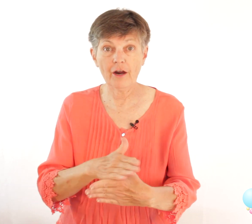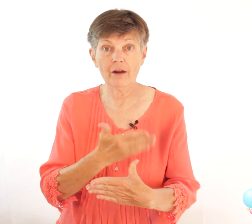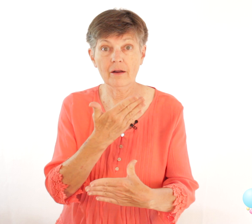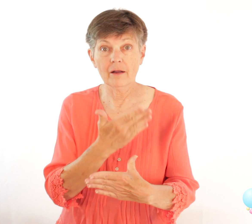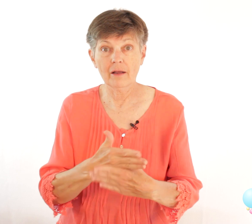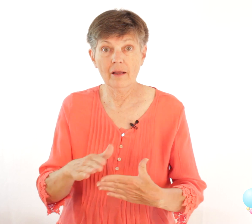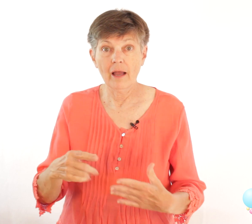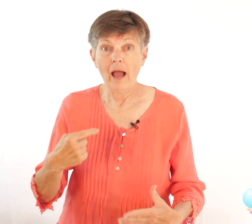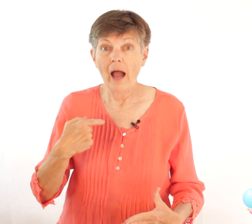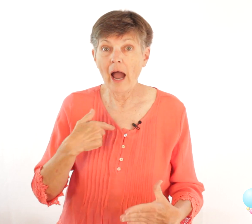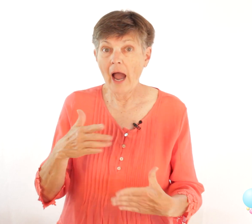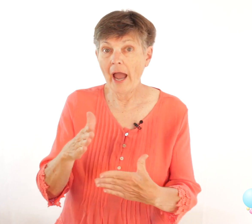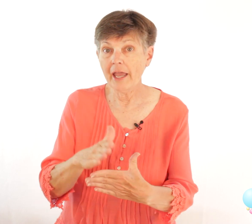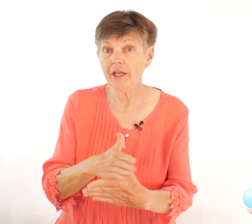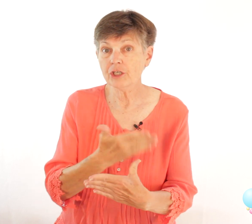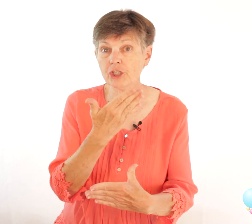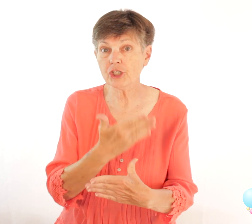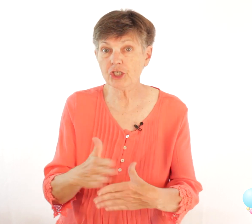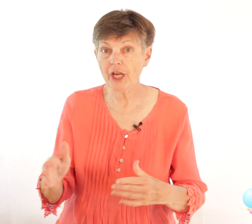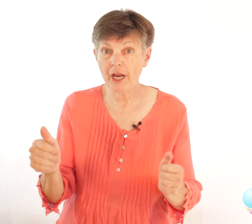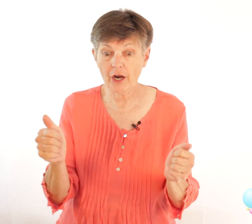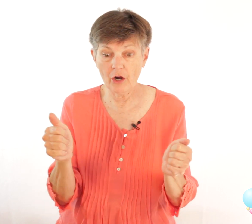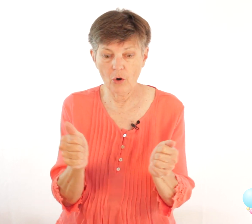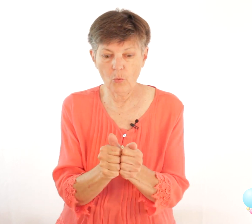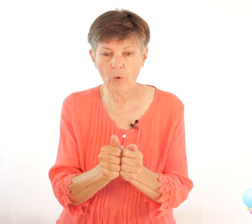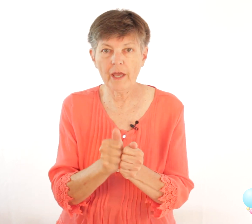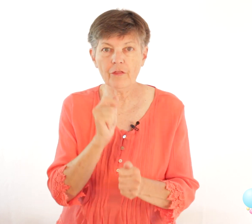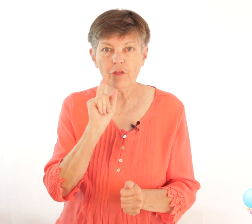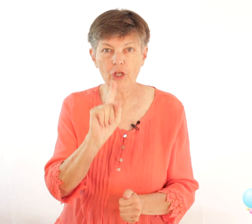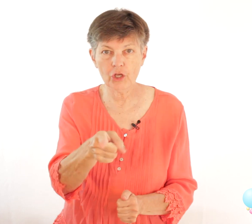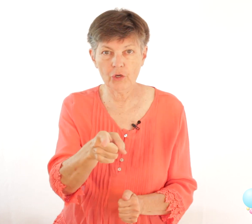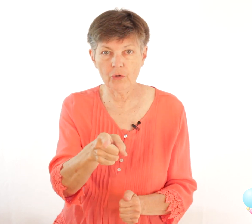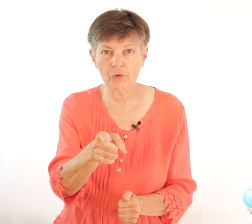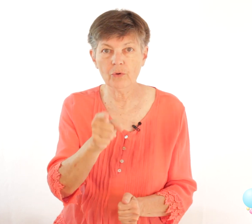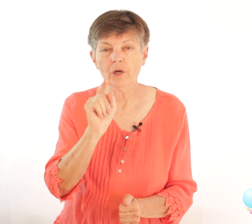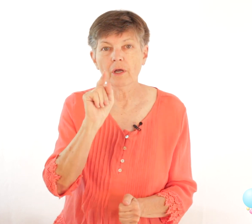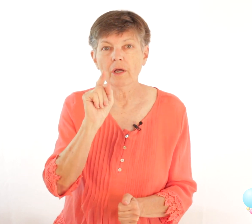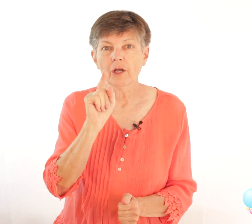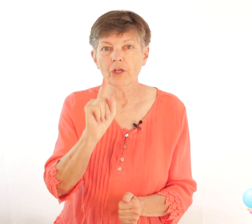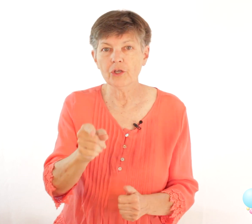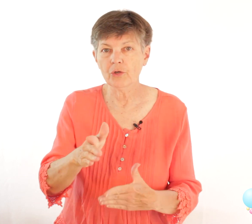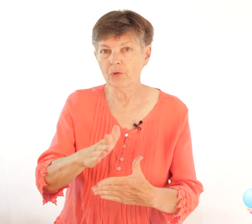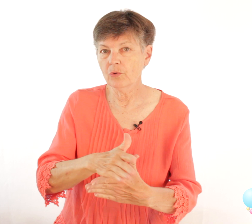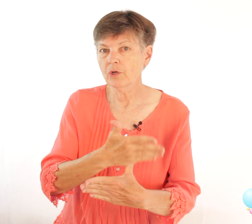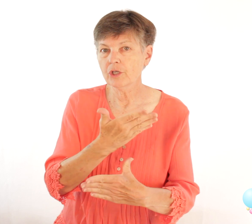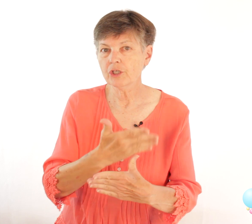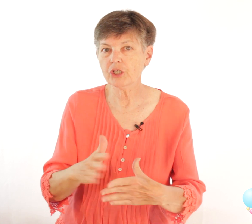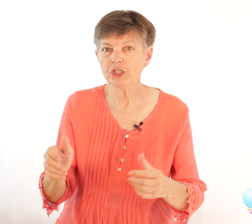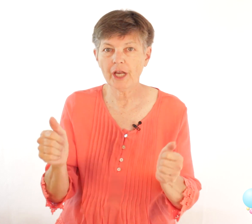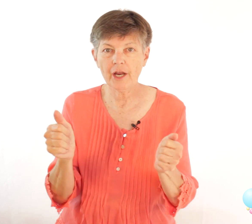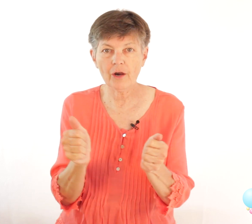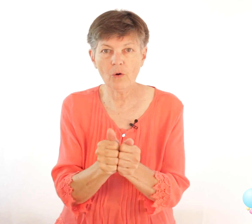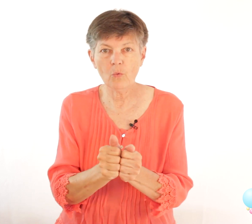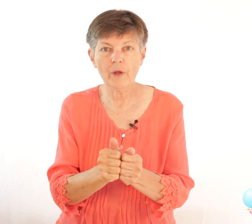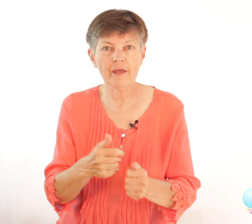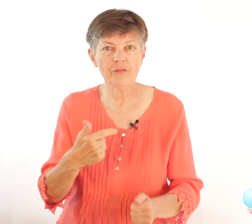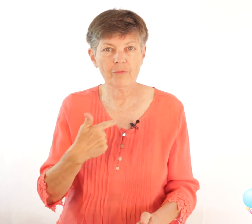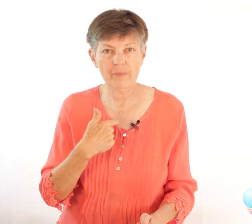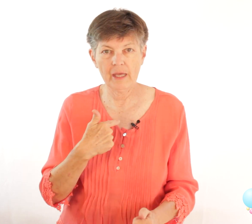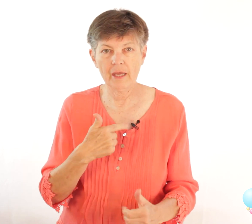I share with you you share with me